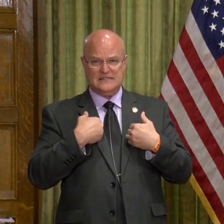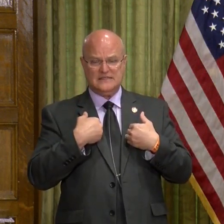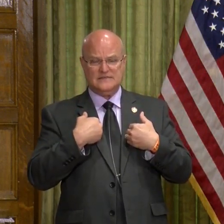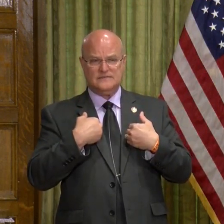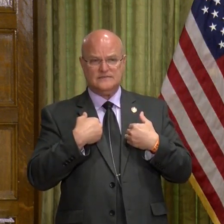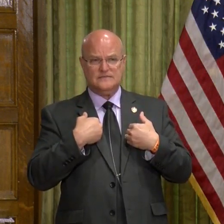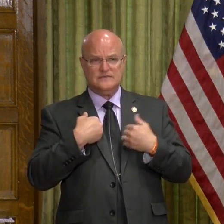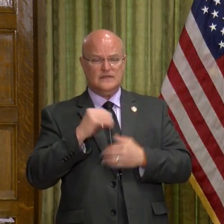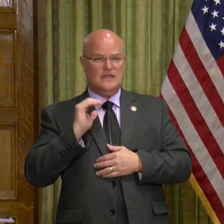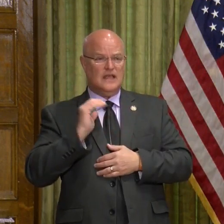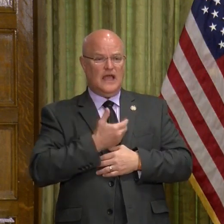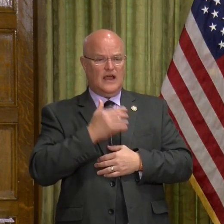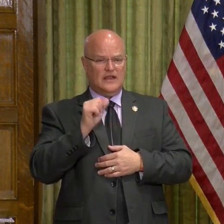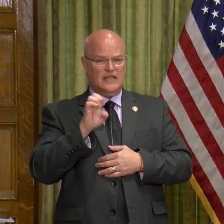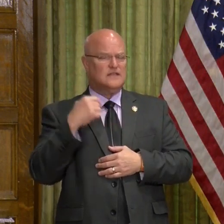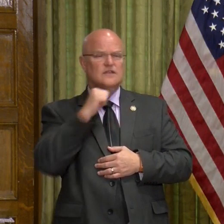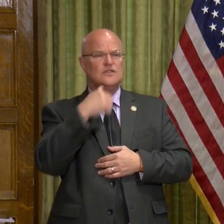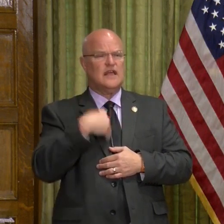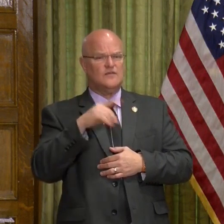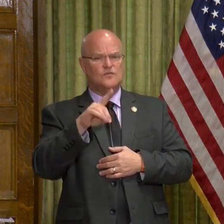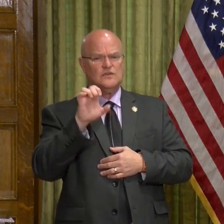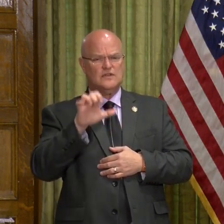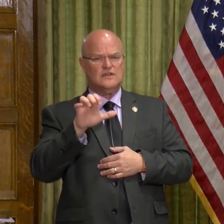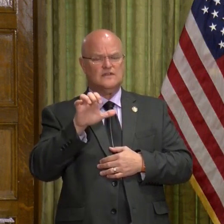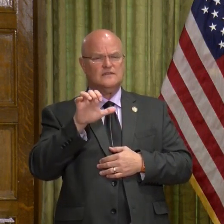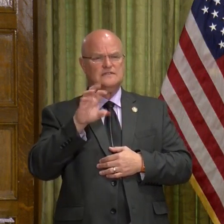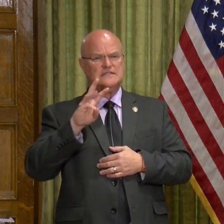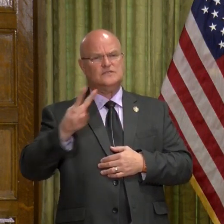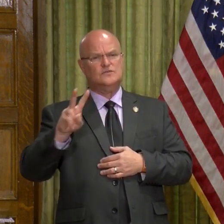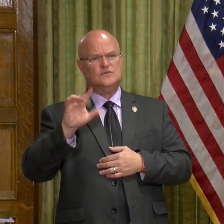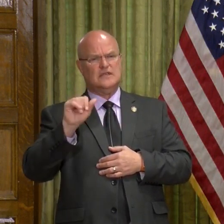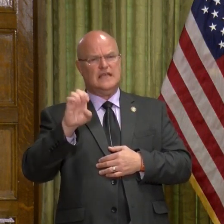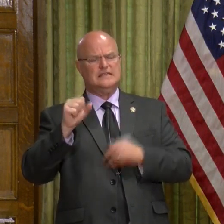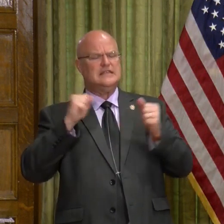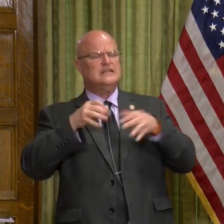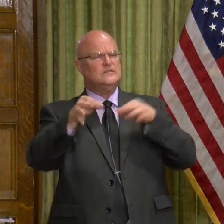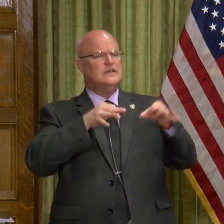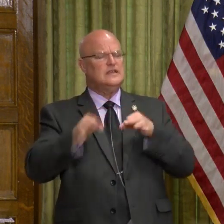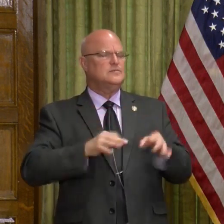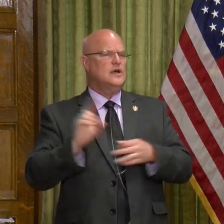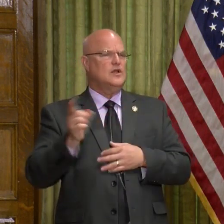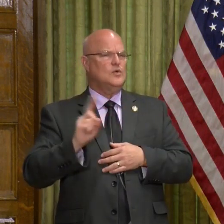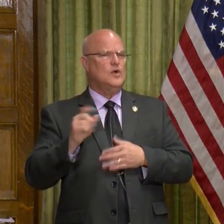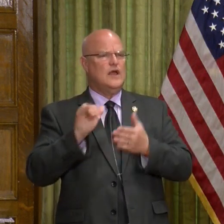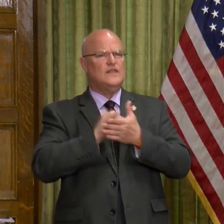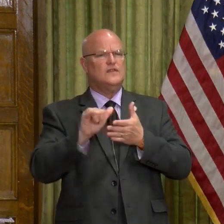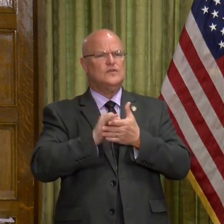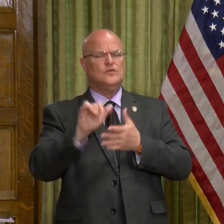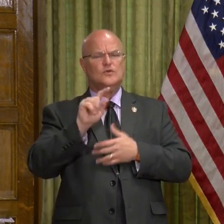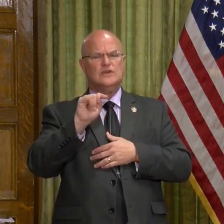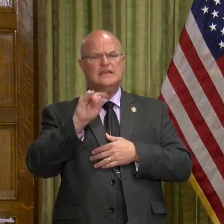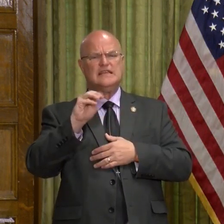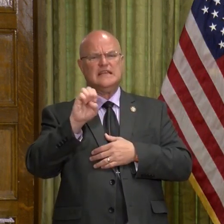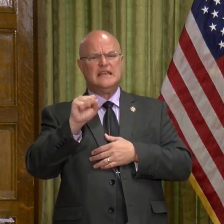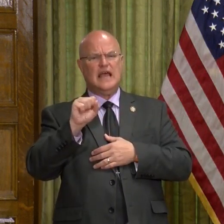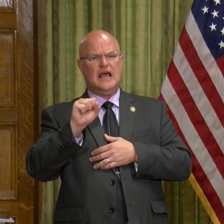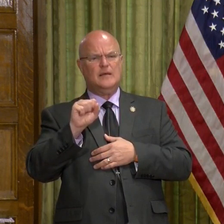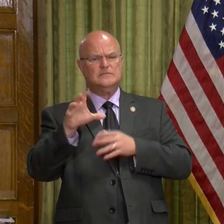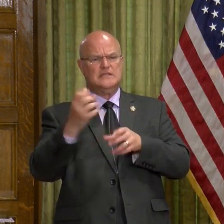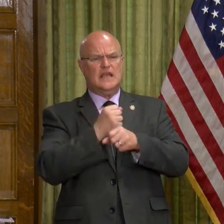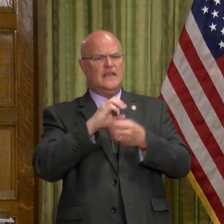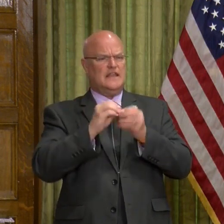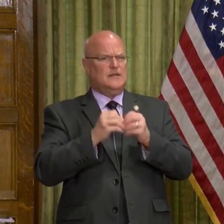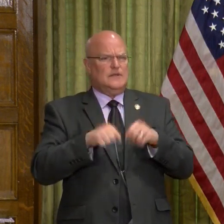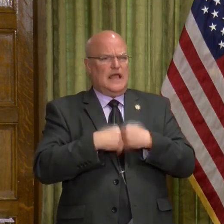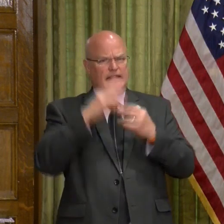as our cases, we only have 162 cases. So can you explain where the New York Times received those numbers